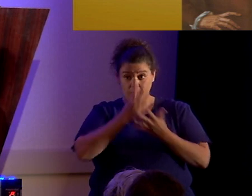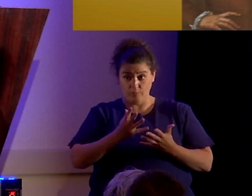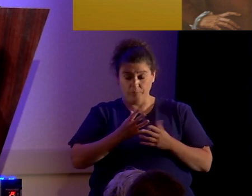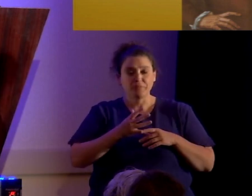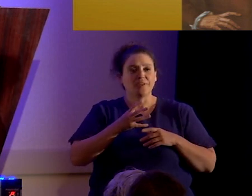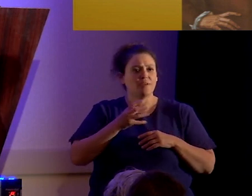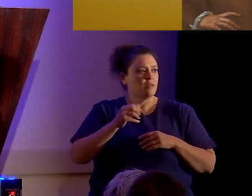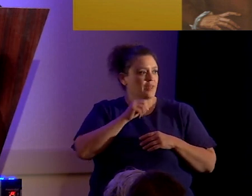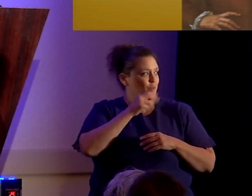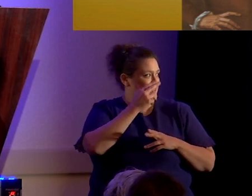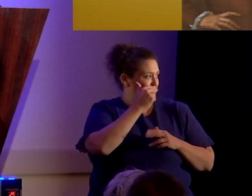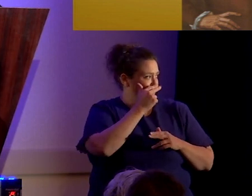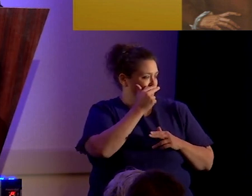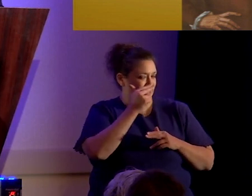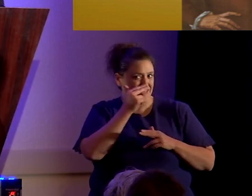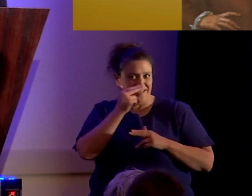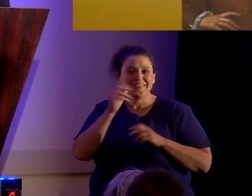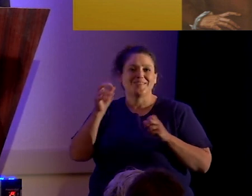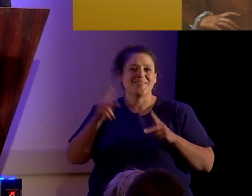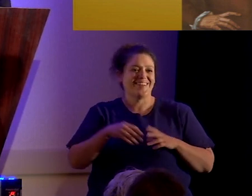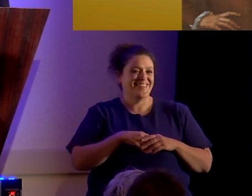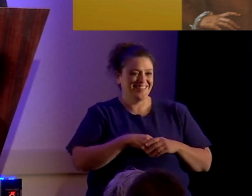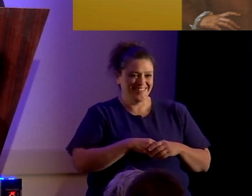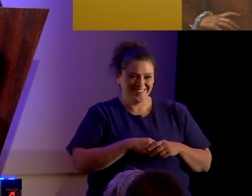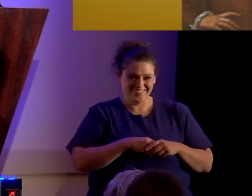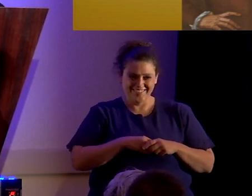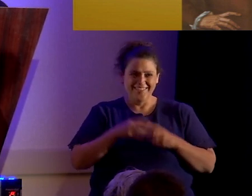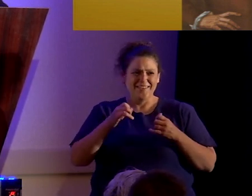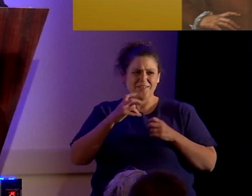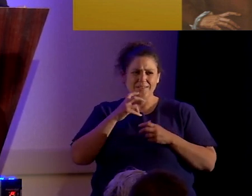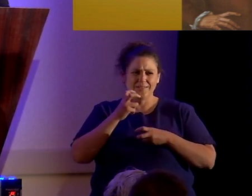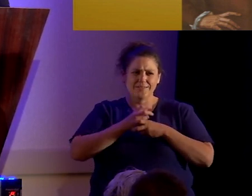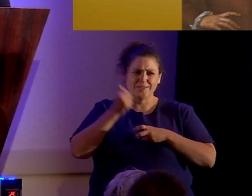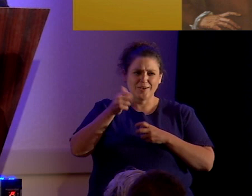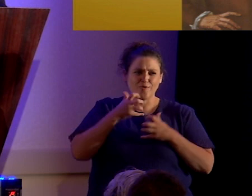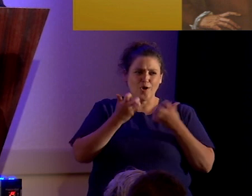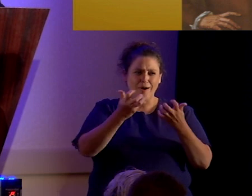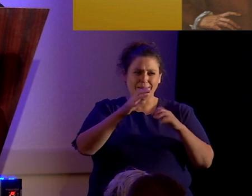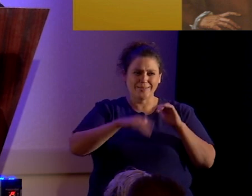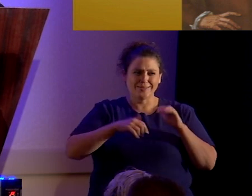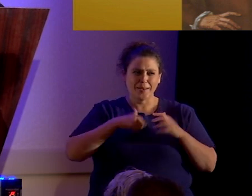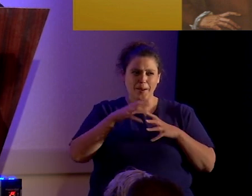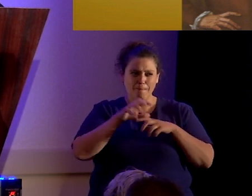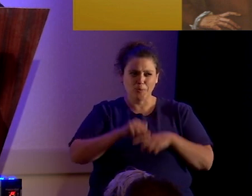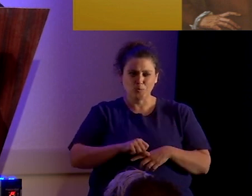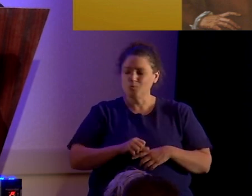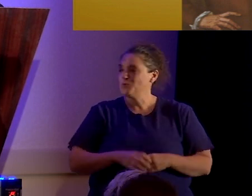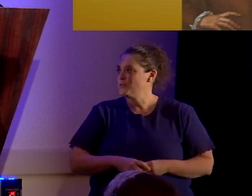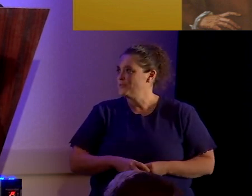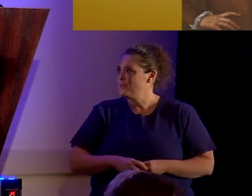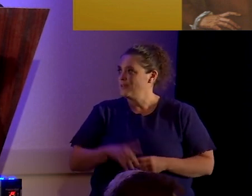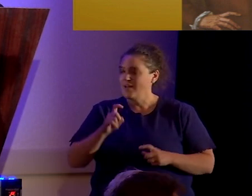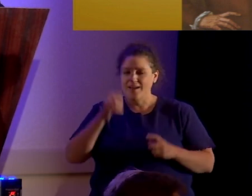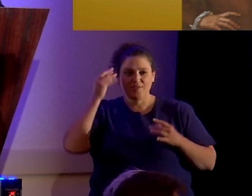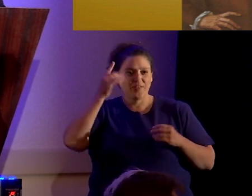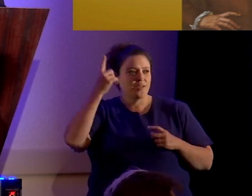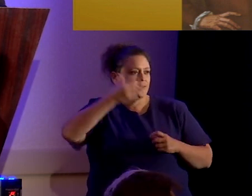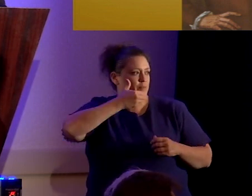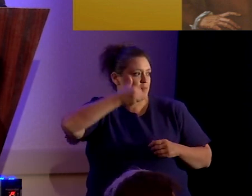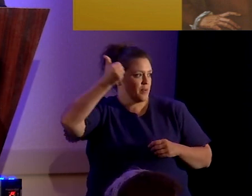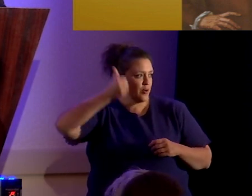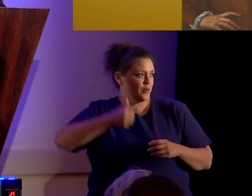That wasn't funny? Okay. Well, this is a tougher audience than I'm used to. So I'll have to, I have to think of something better.